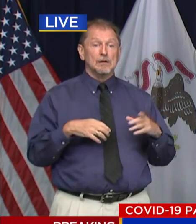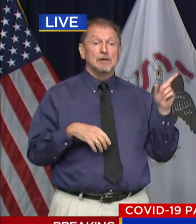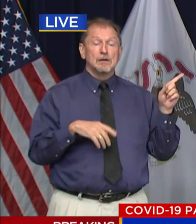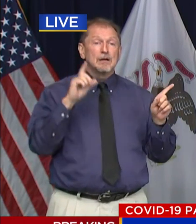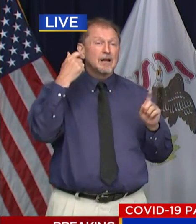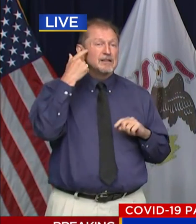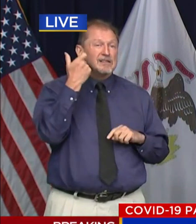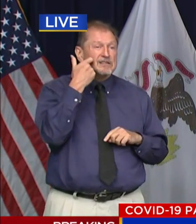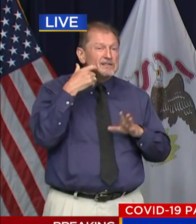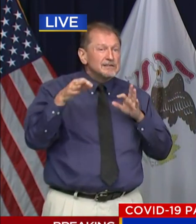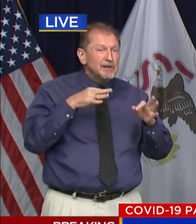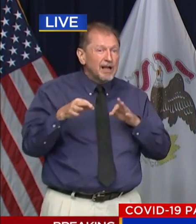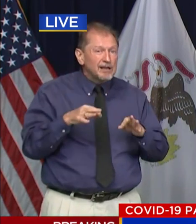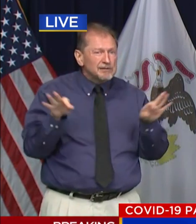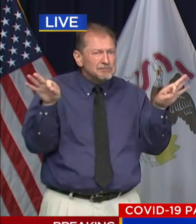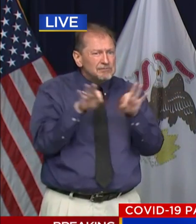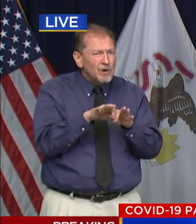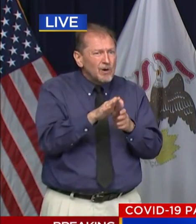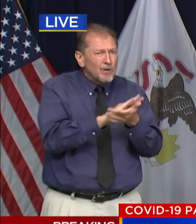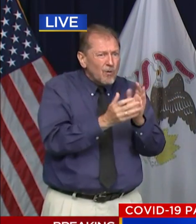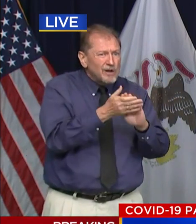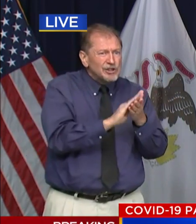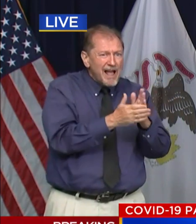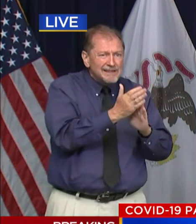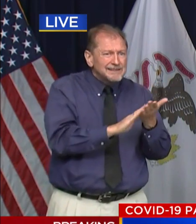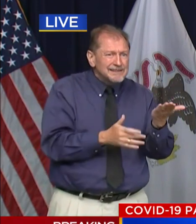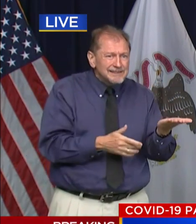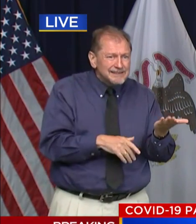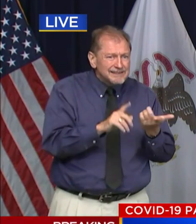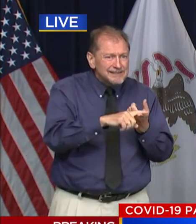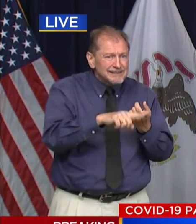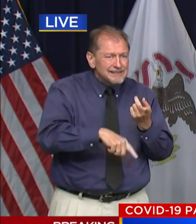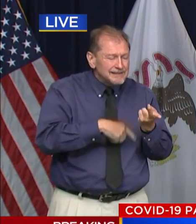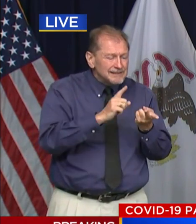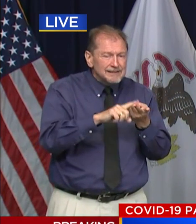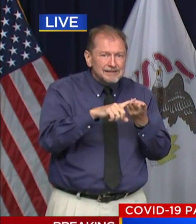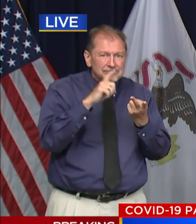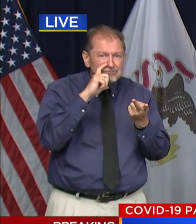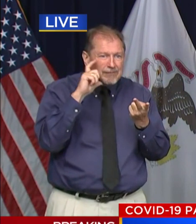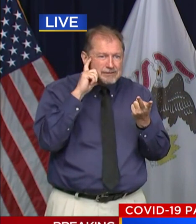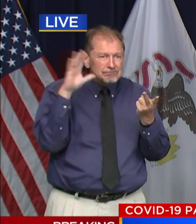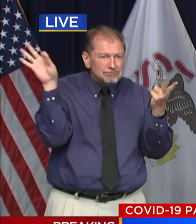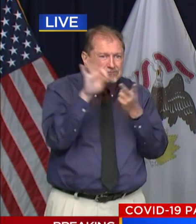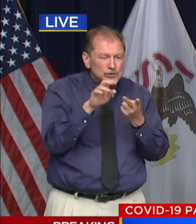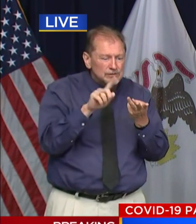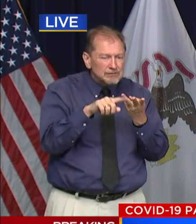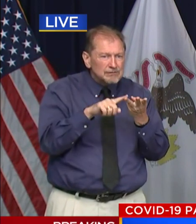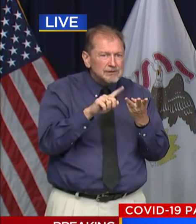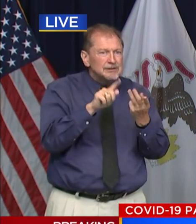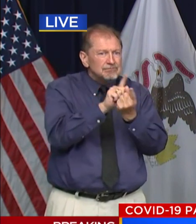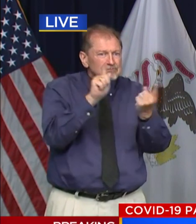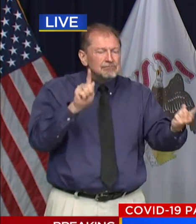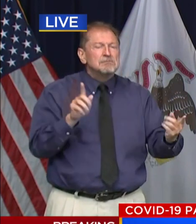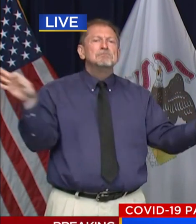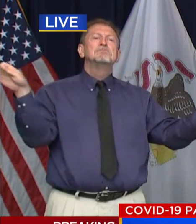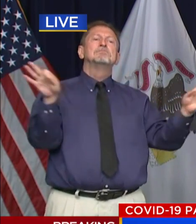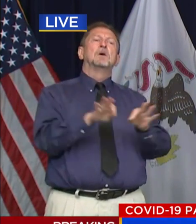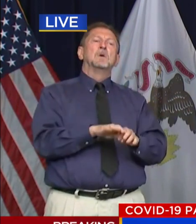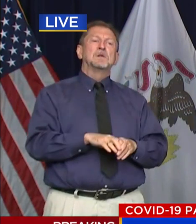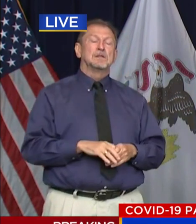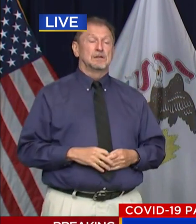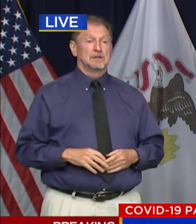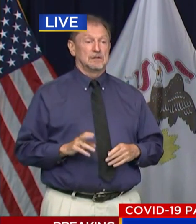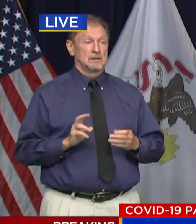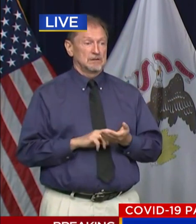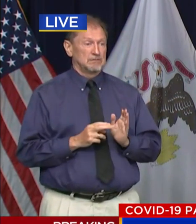hand washing, the masking up, and the social distancing are very necessary. So even our